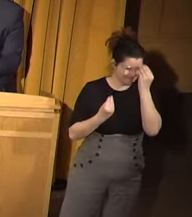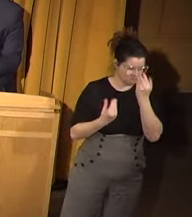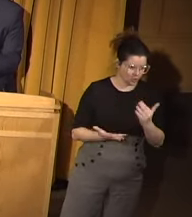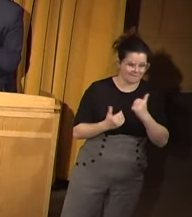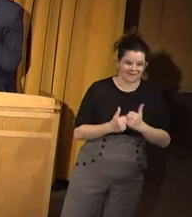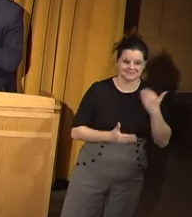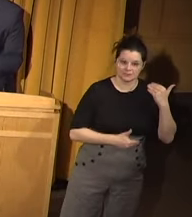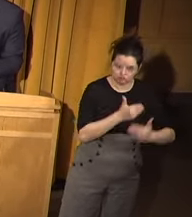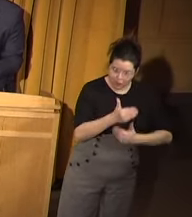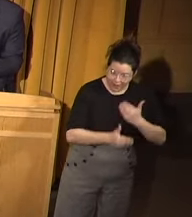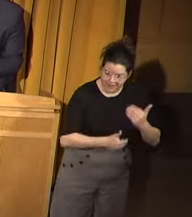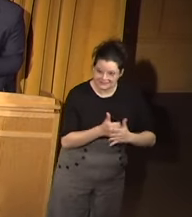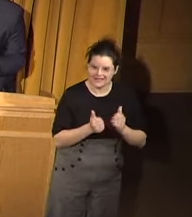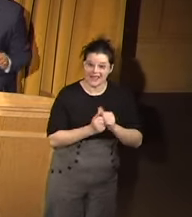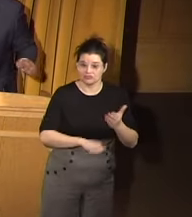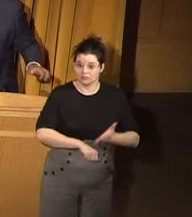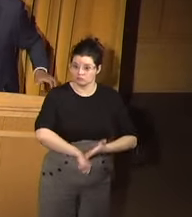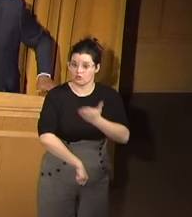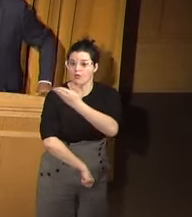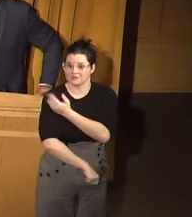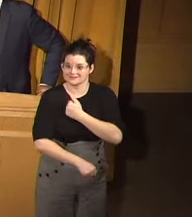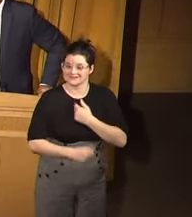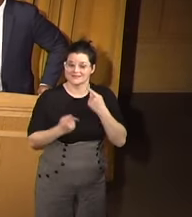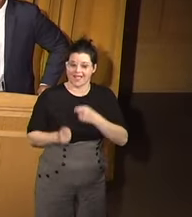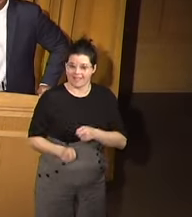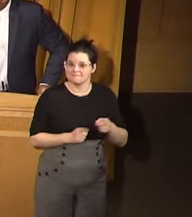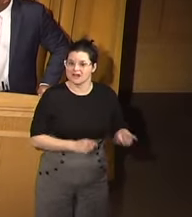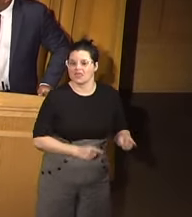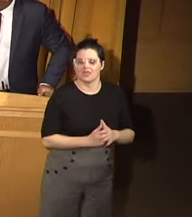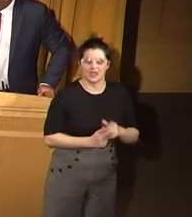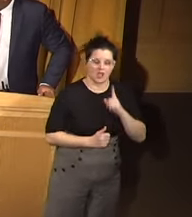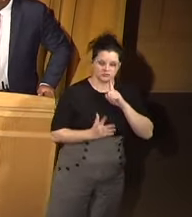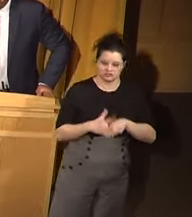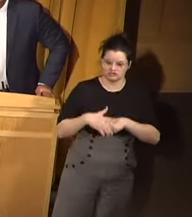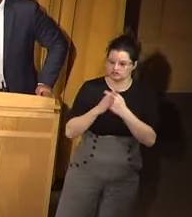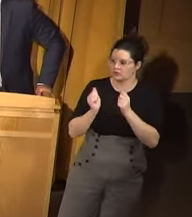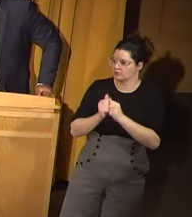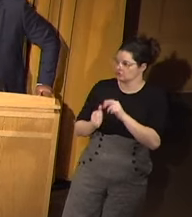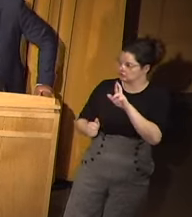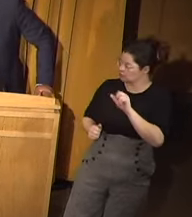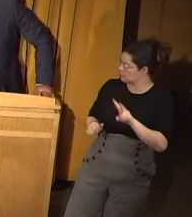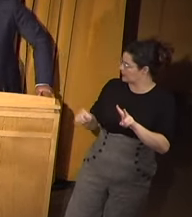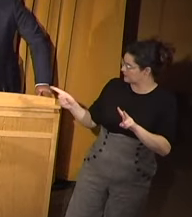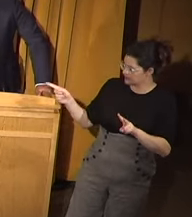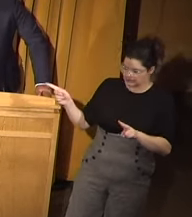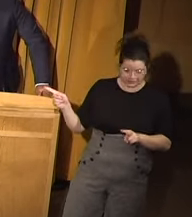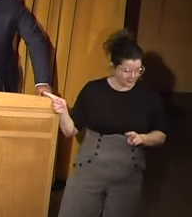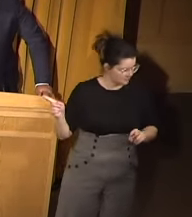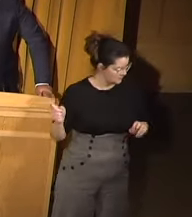process and the progress that is being made? I'll start with you, Relvin. Thank